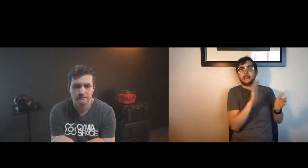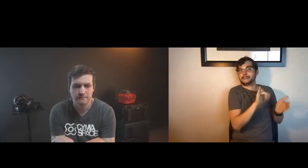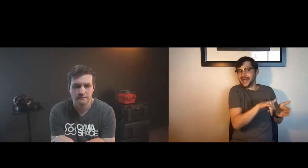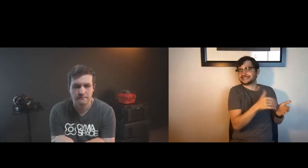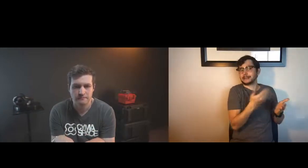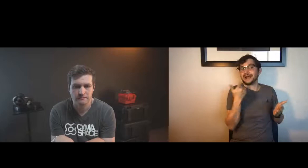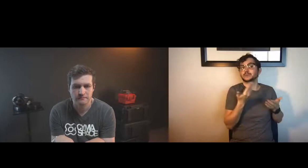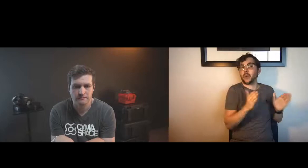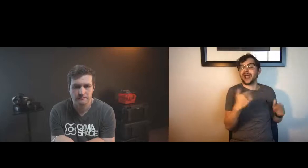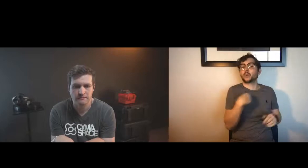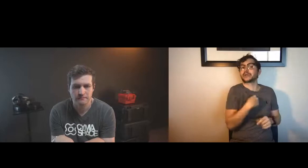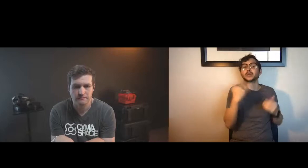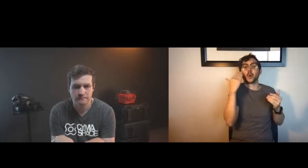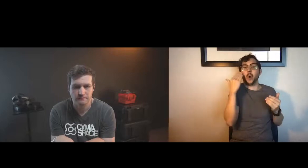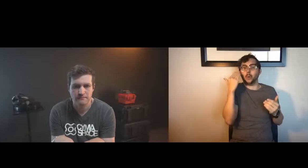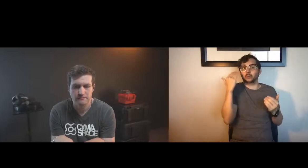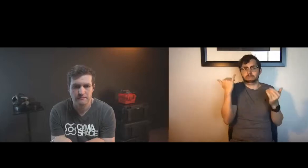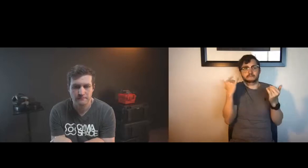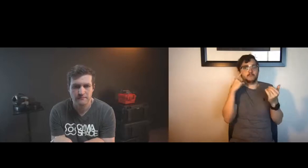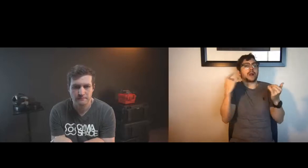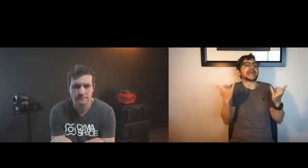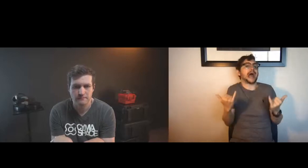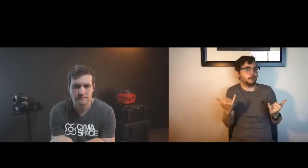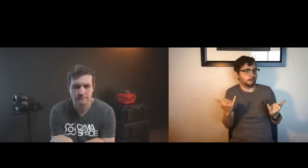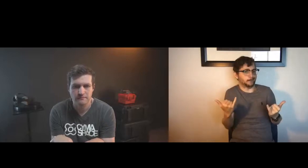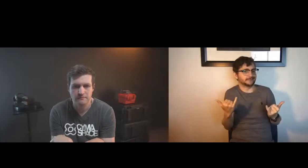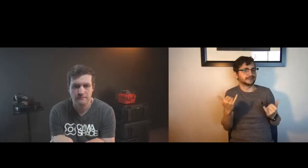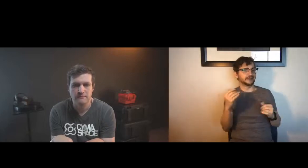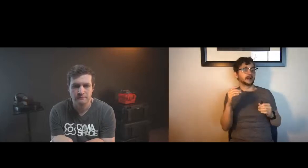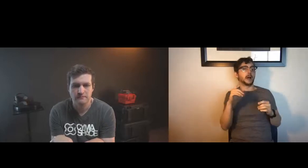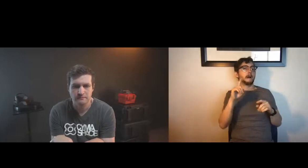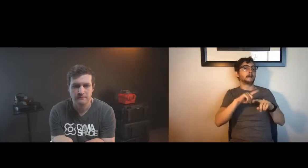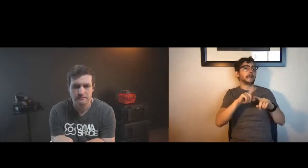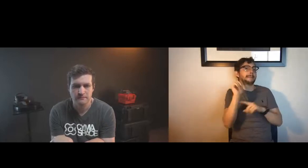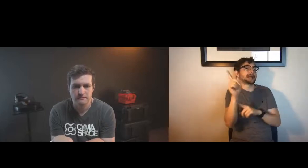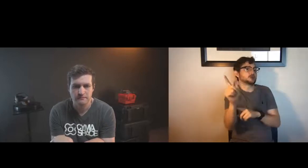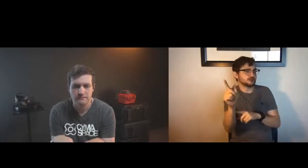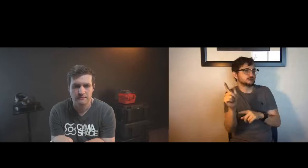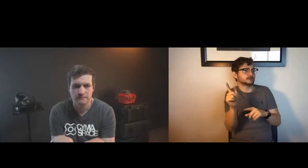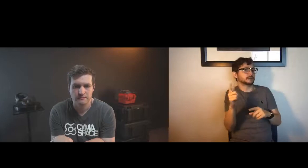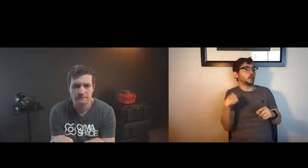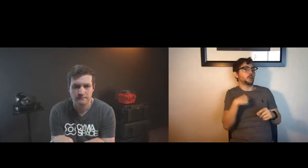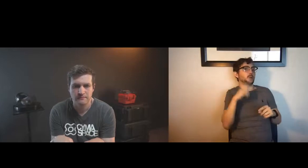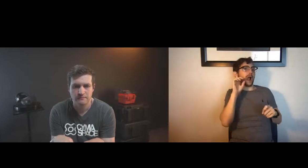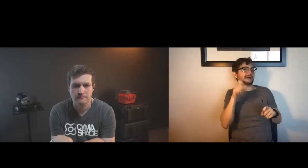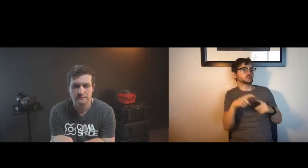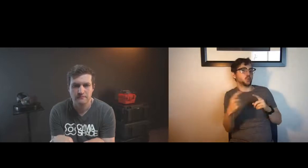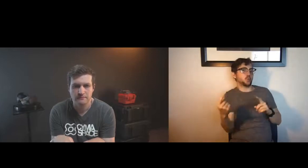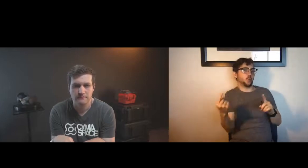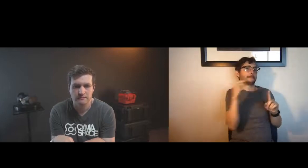but that's the best way that we know for now there's always that caveat